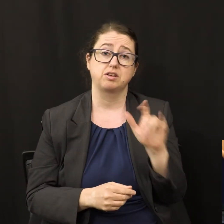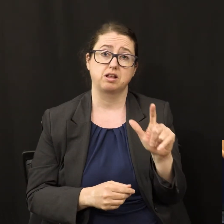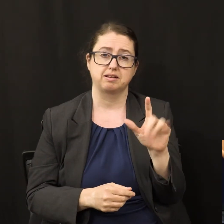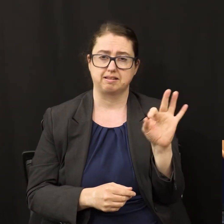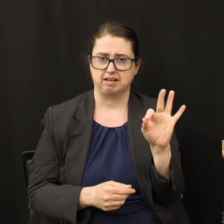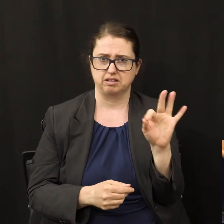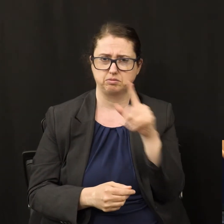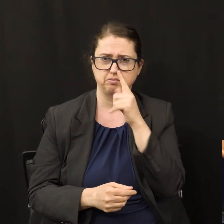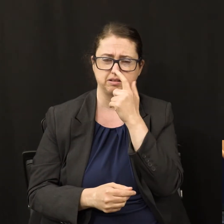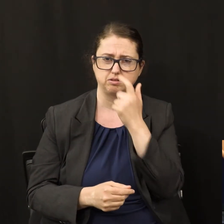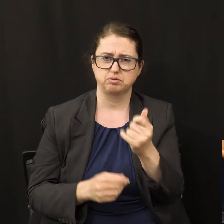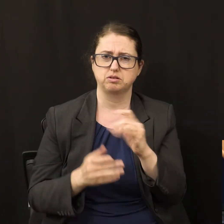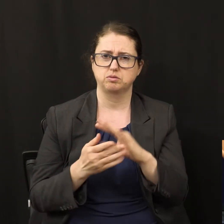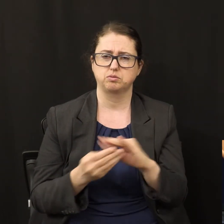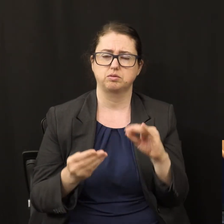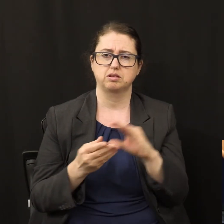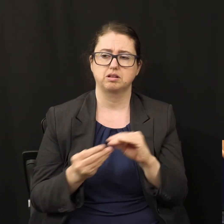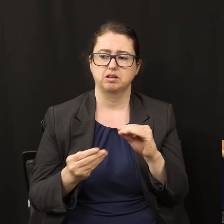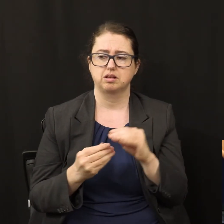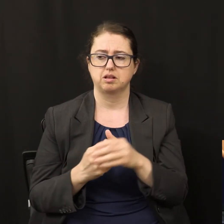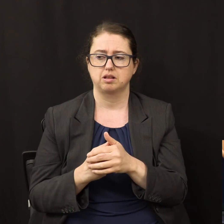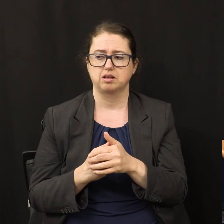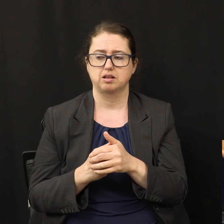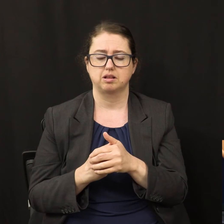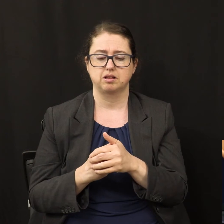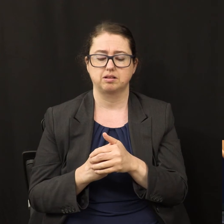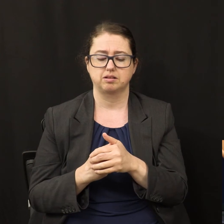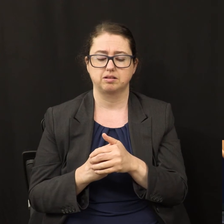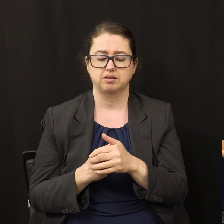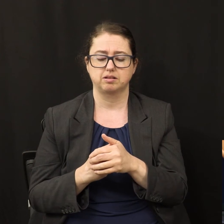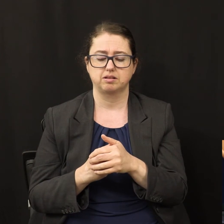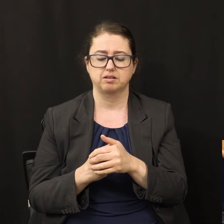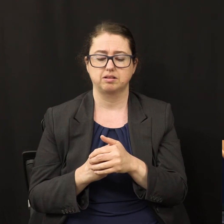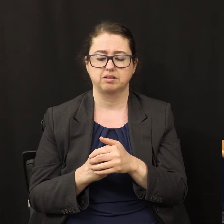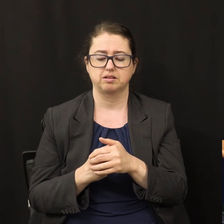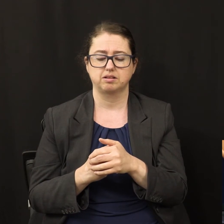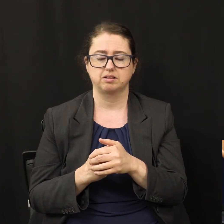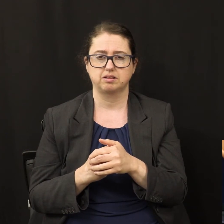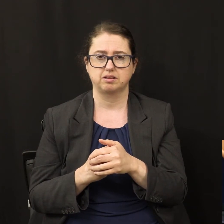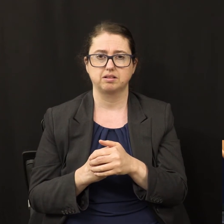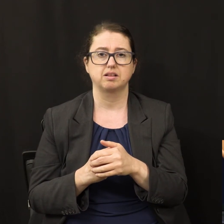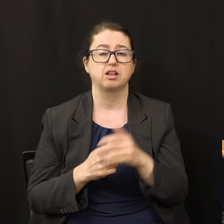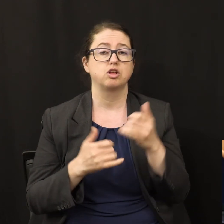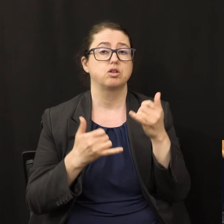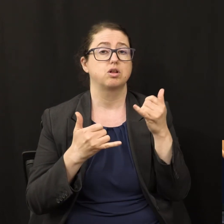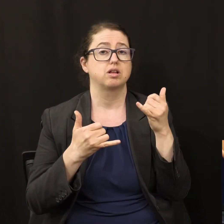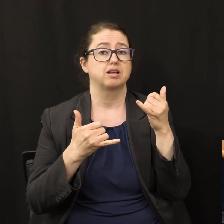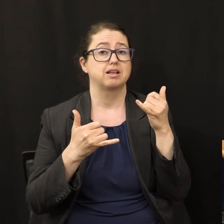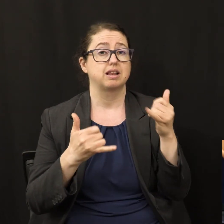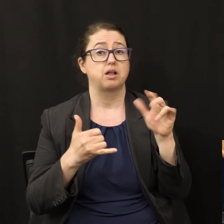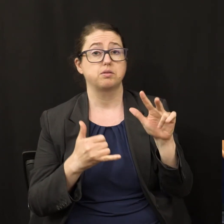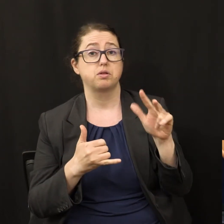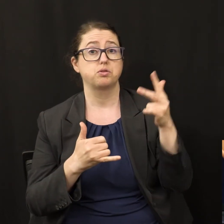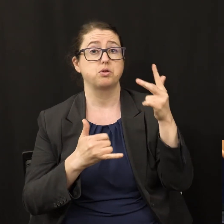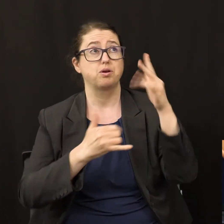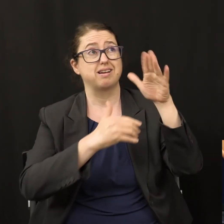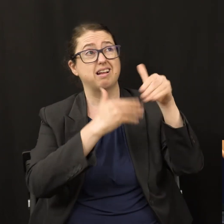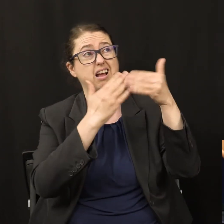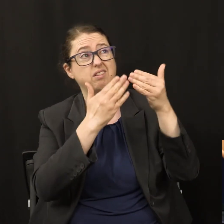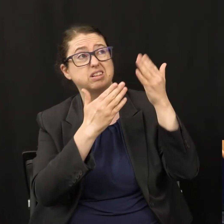How far do you think the third heaven is from where we're at now? I would say it's a long